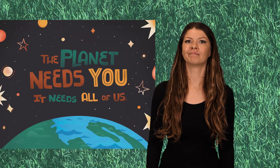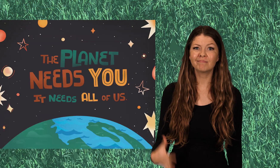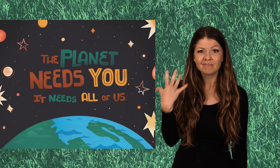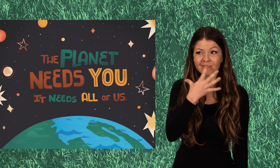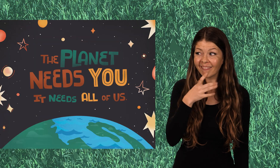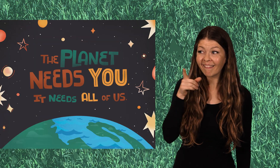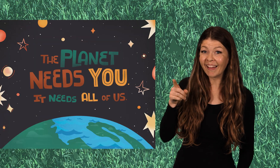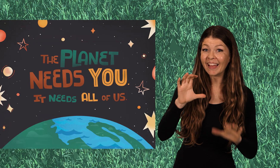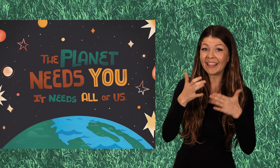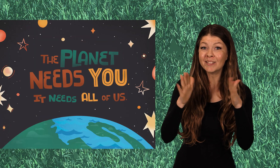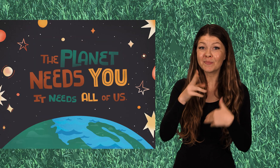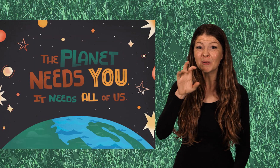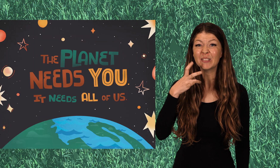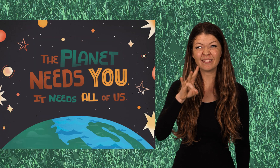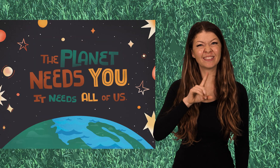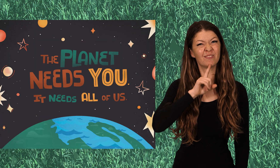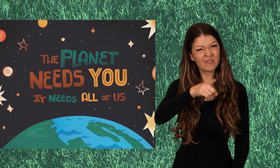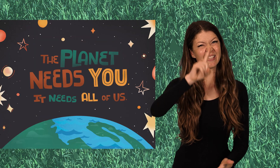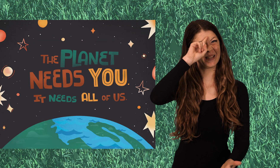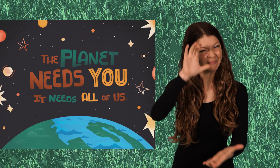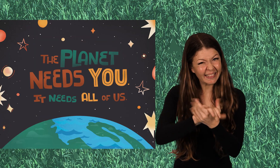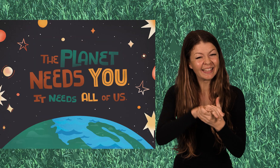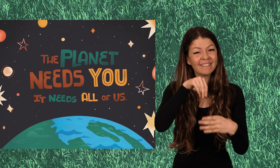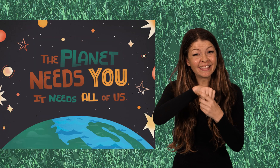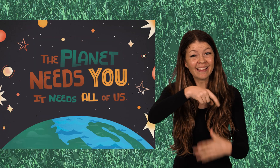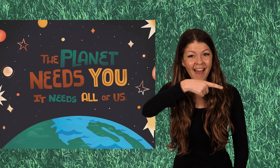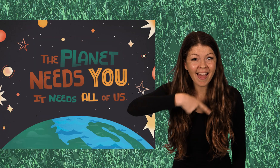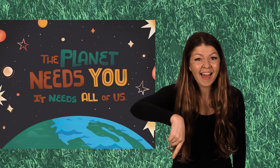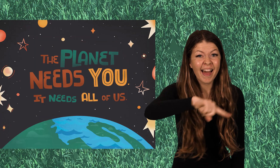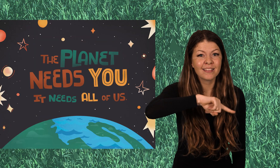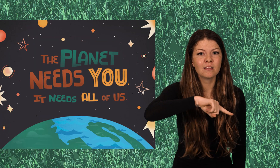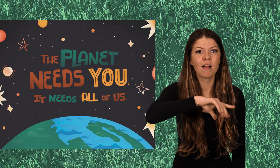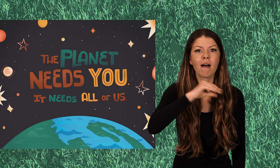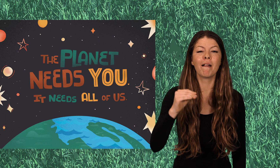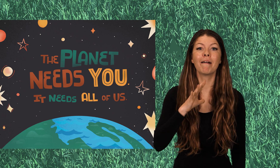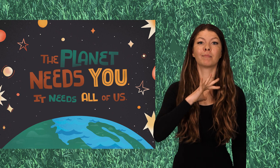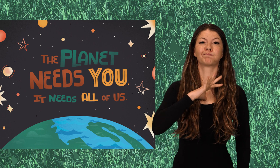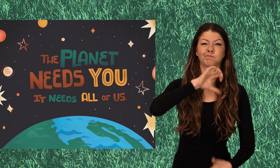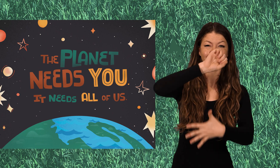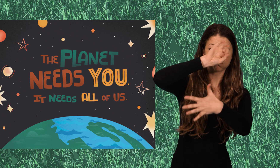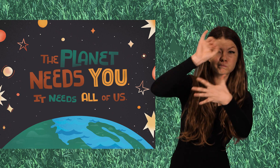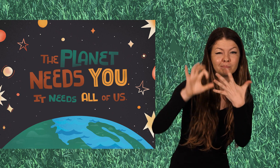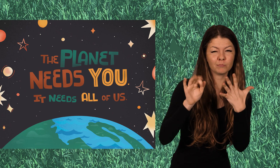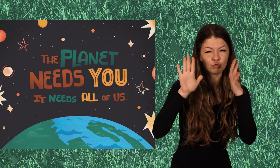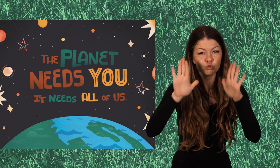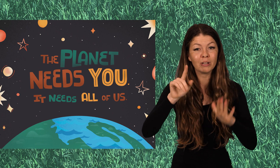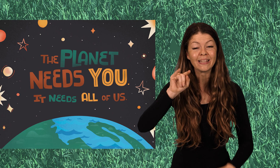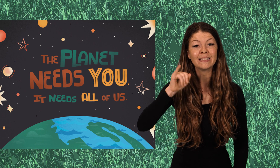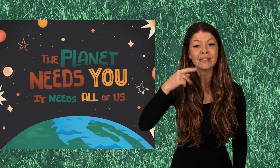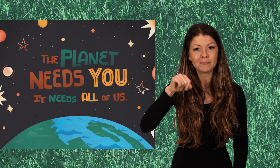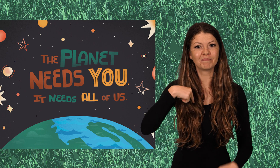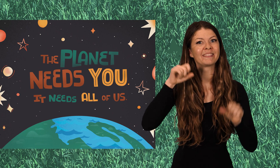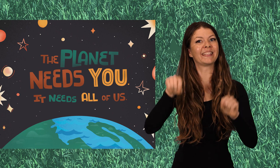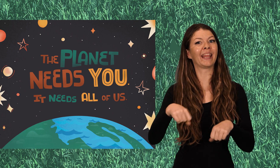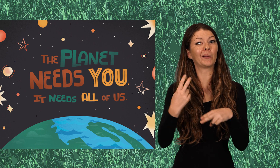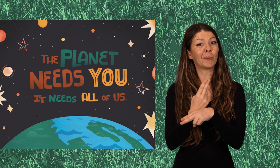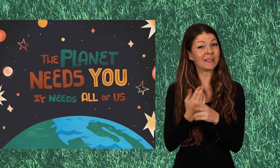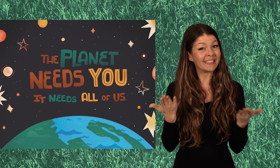Wow, Classroom 217 really believes in us. And they gave us great tips we can